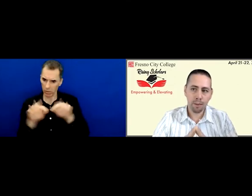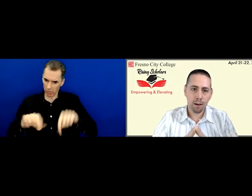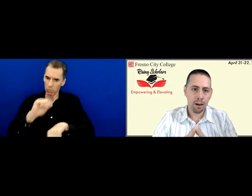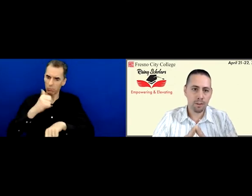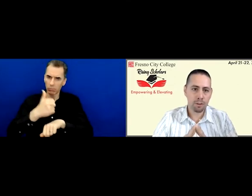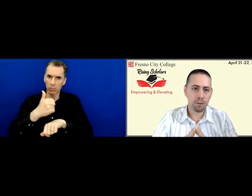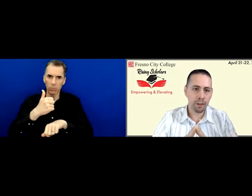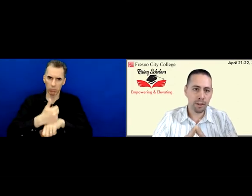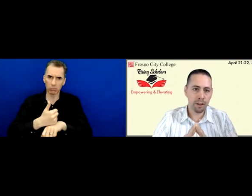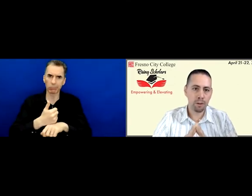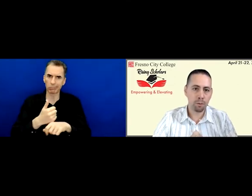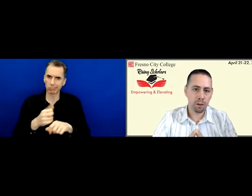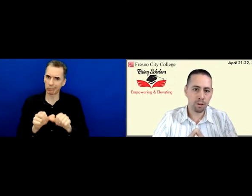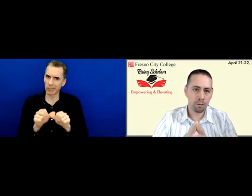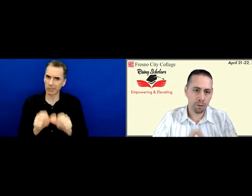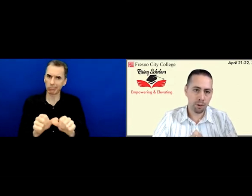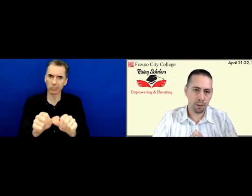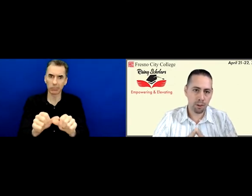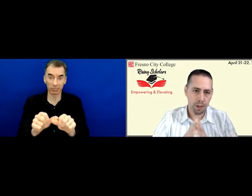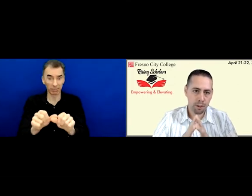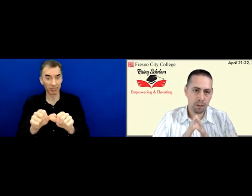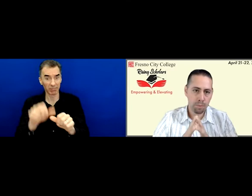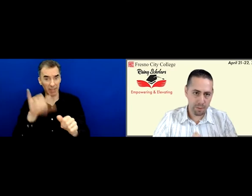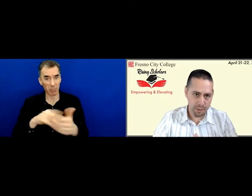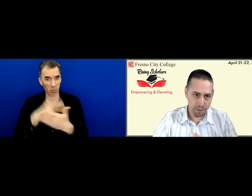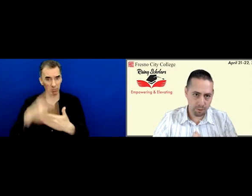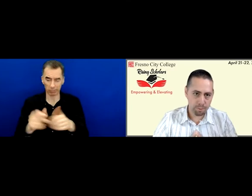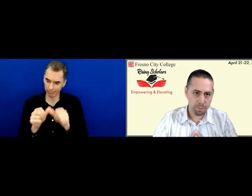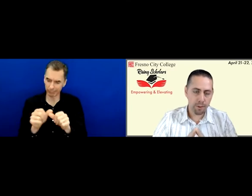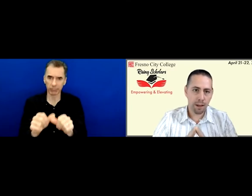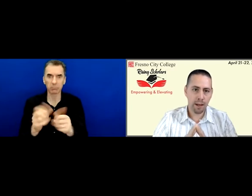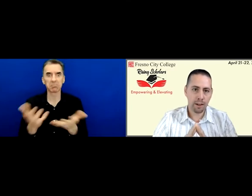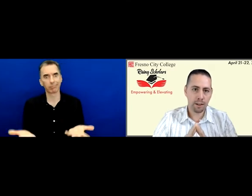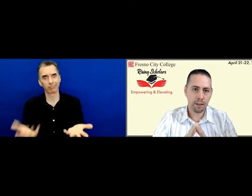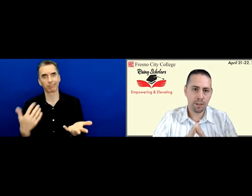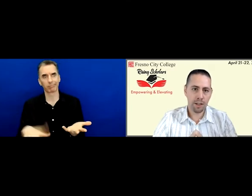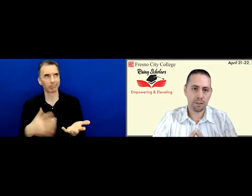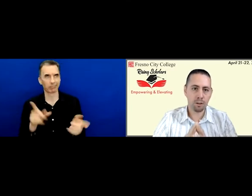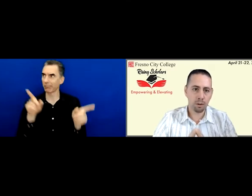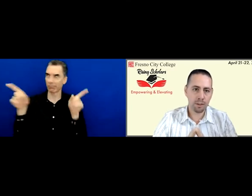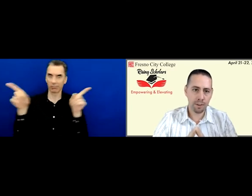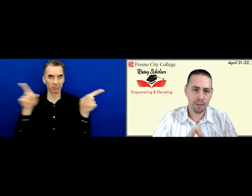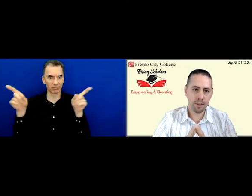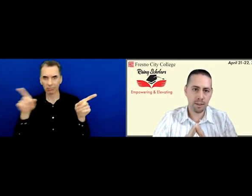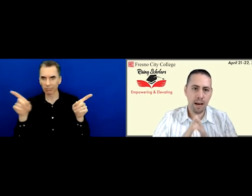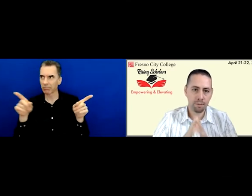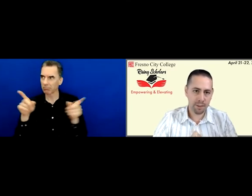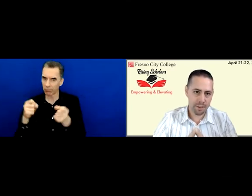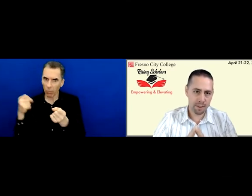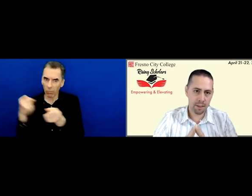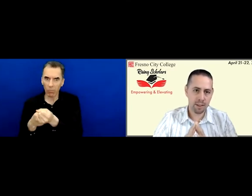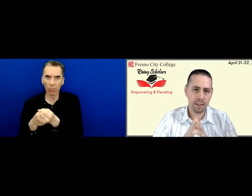So truly, if it weren't for Dr. Pimentel, and Chancellor Goldsmith's